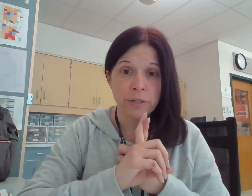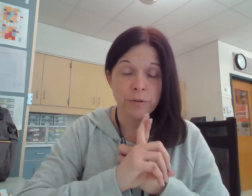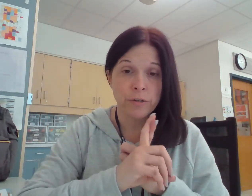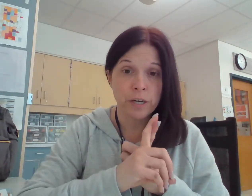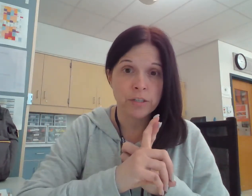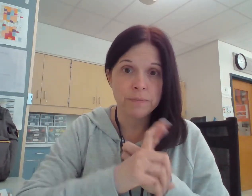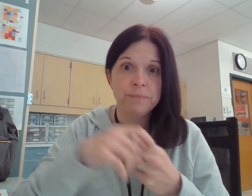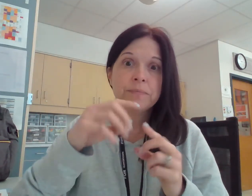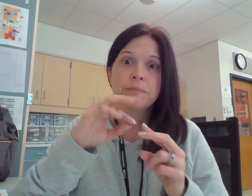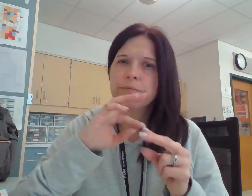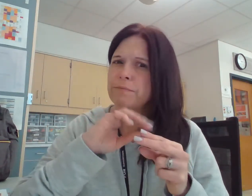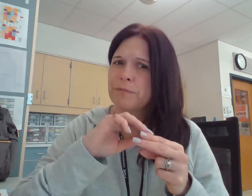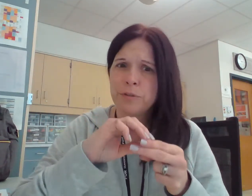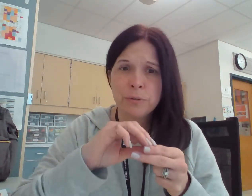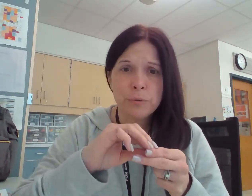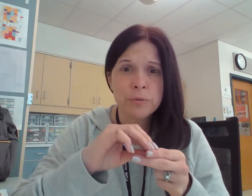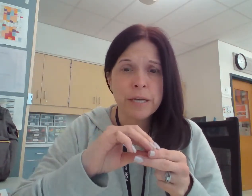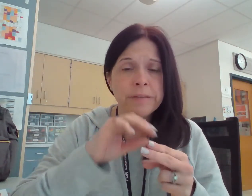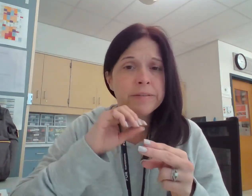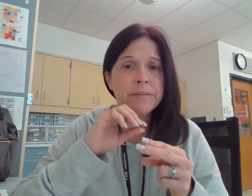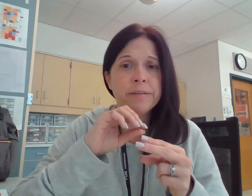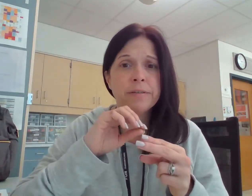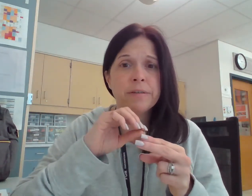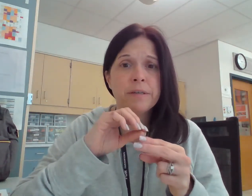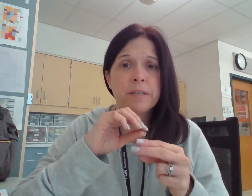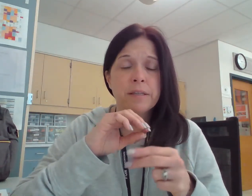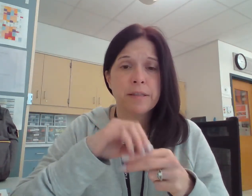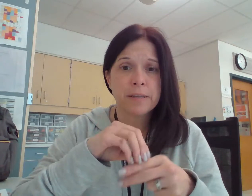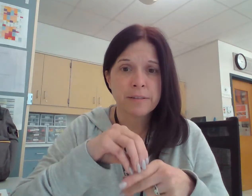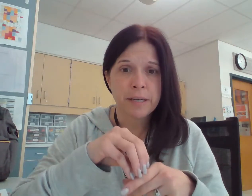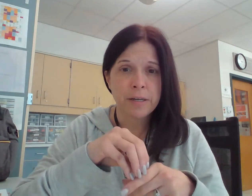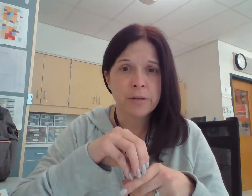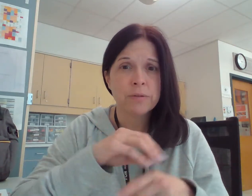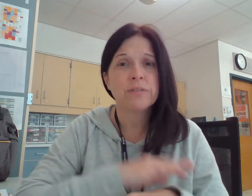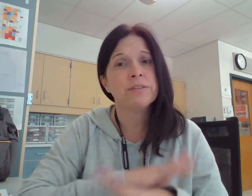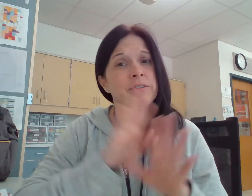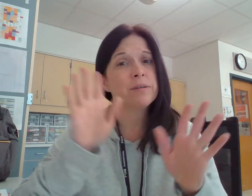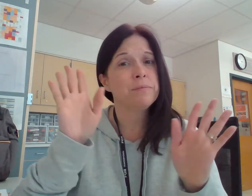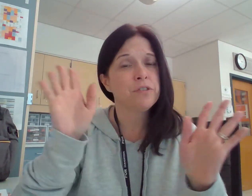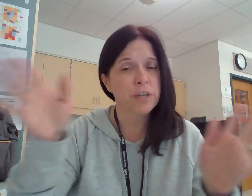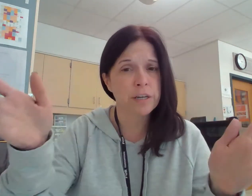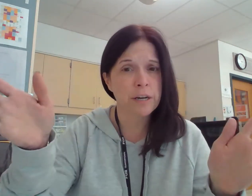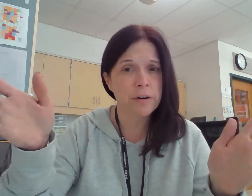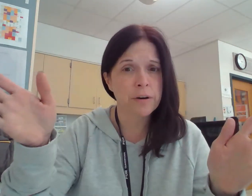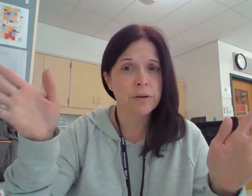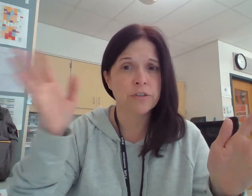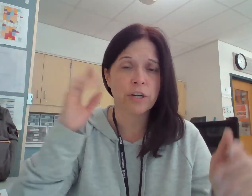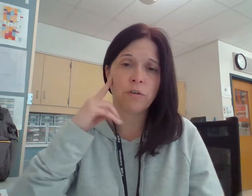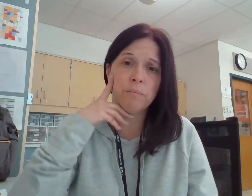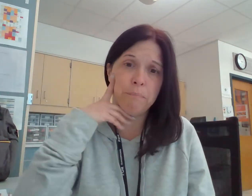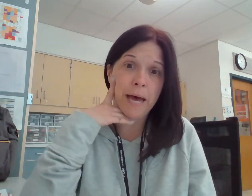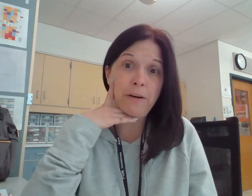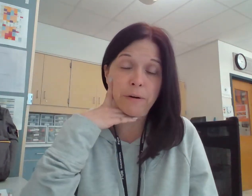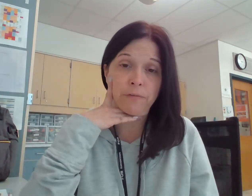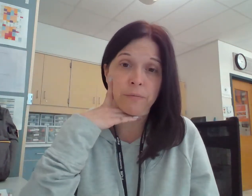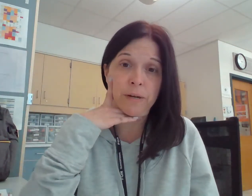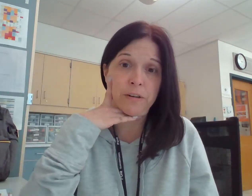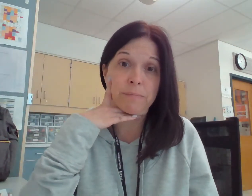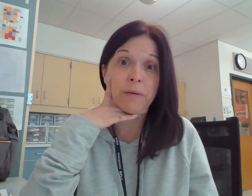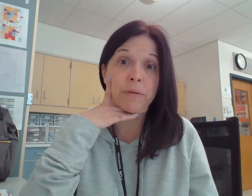introduction. Two sentences that tell just some generic or general background information about the